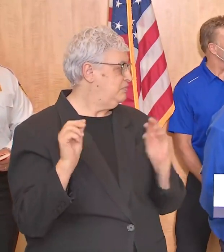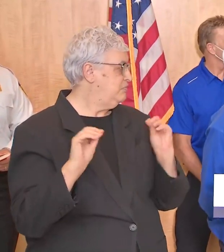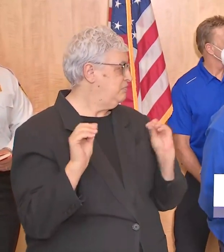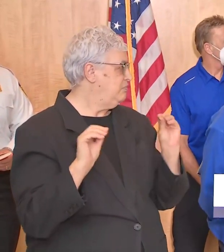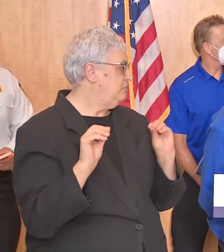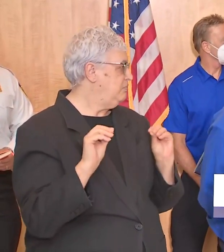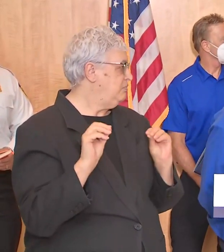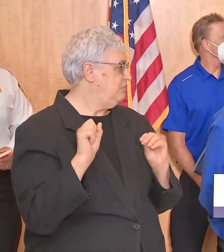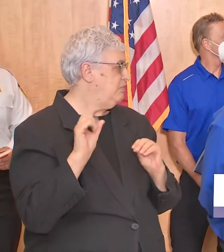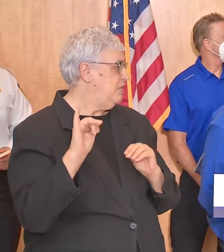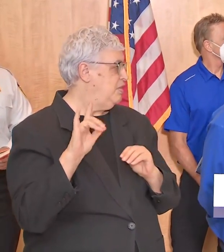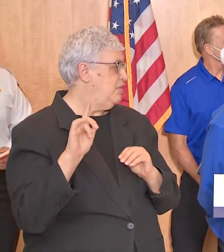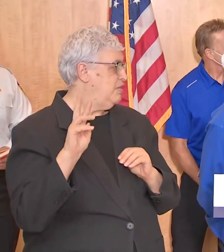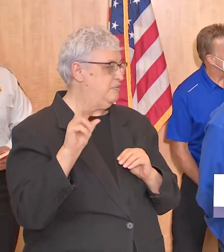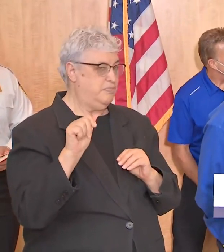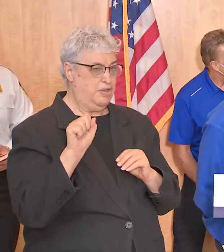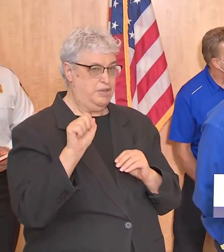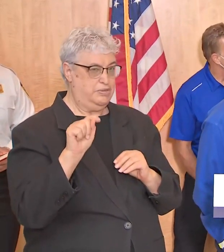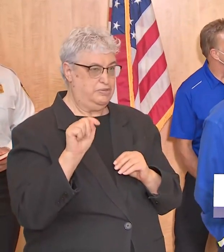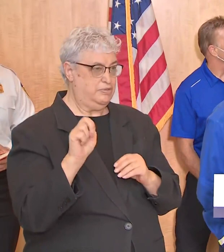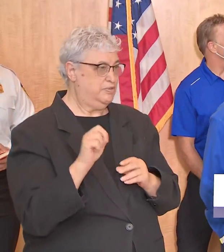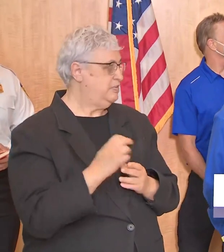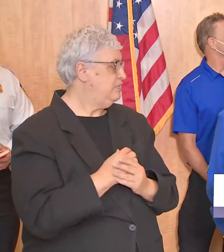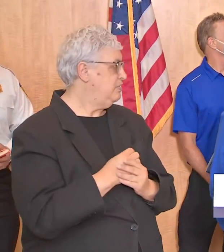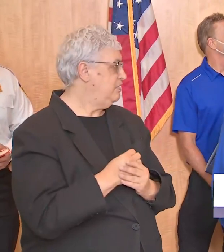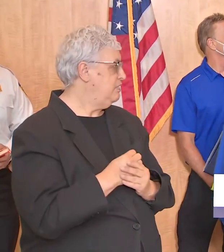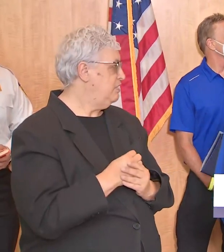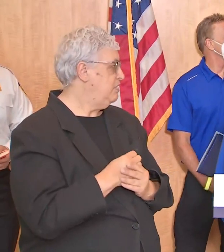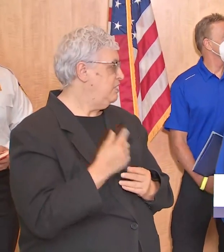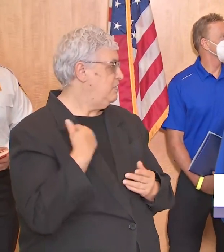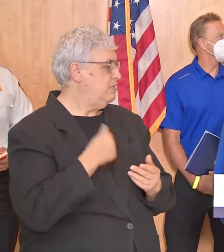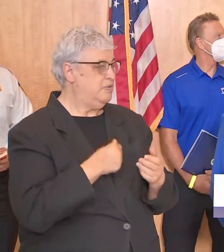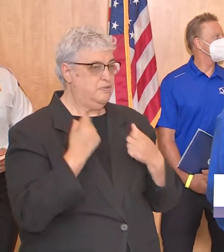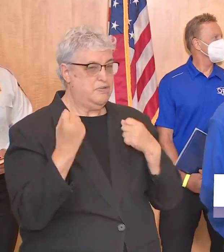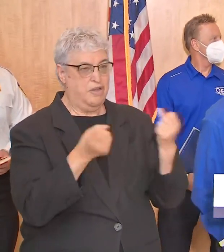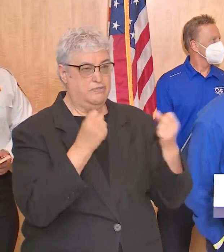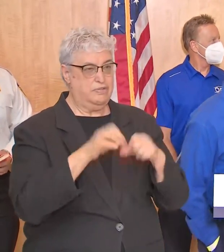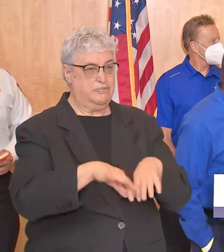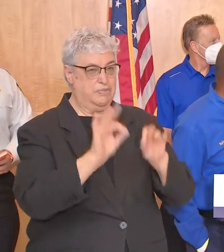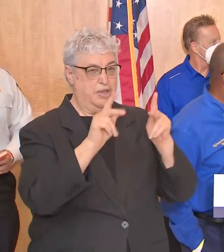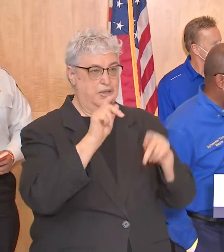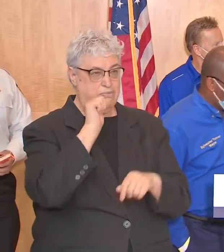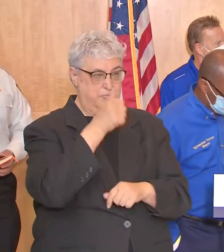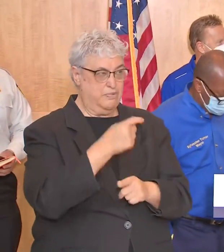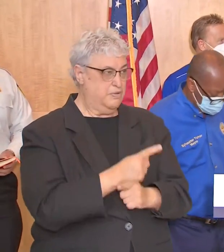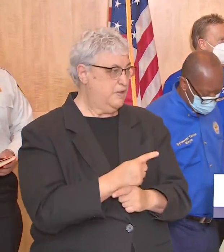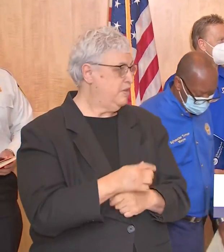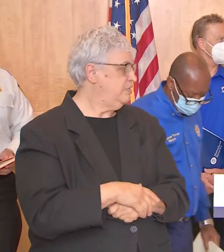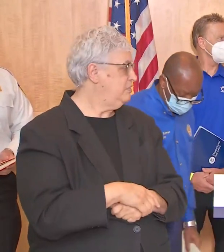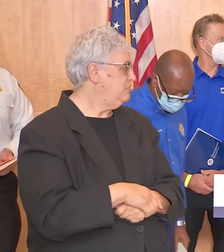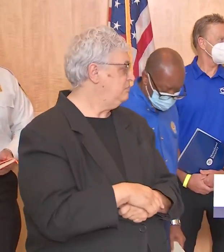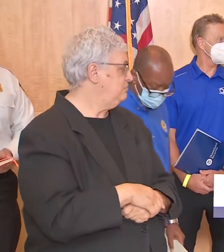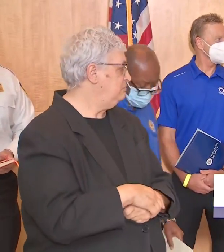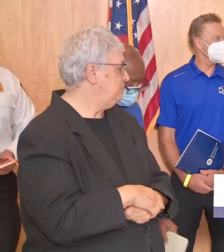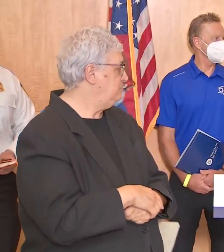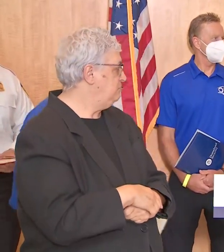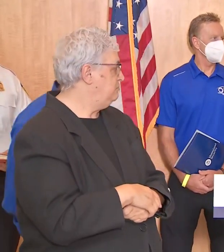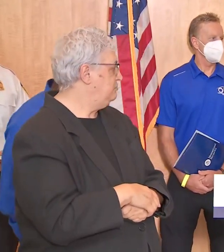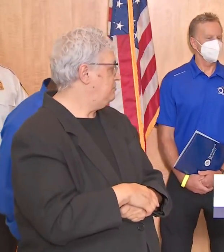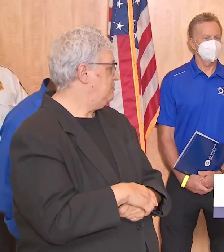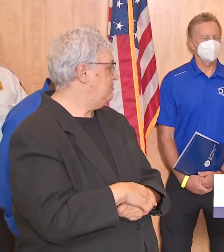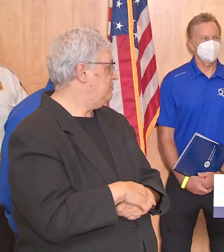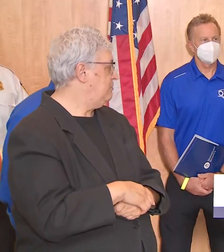solid ways i know we're resuming uh garbage pickup on tomorrow harry